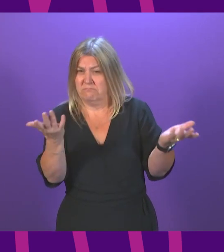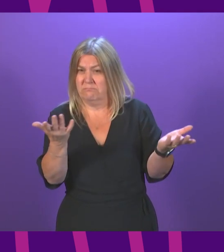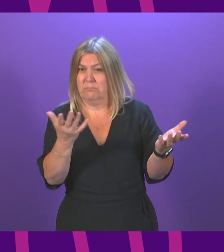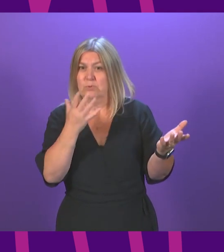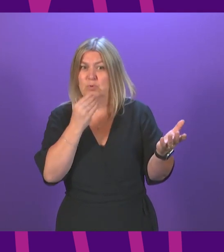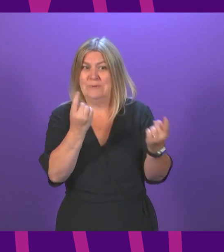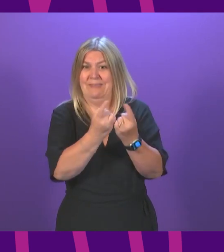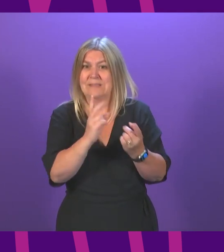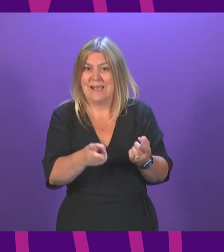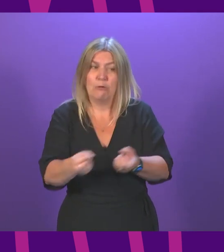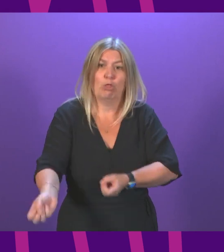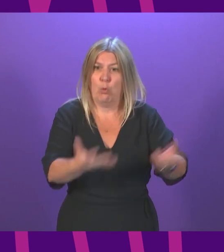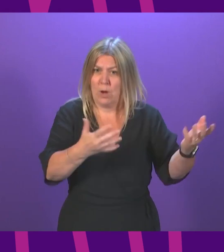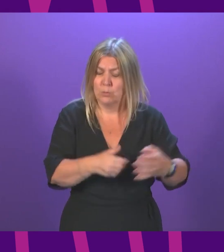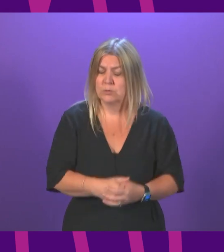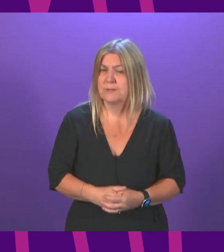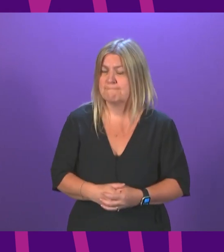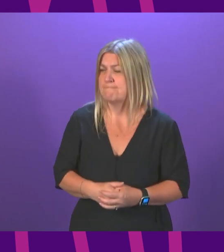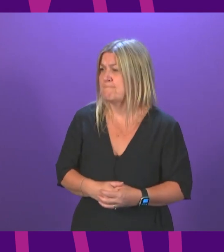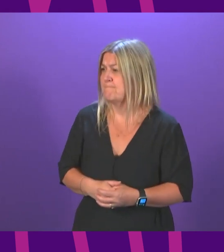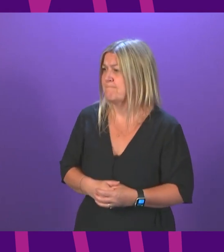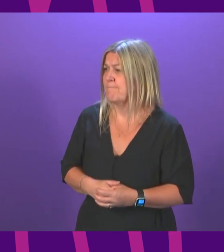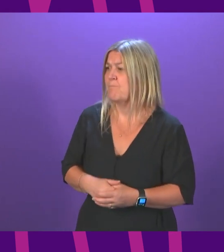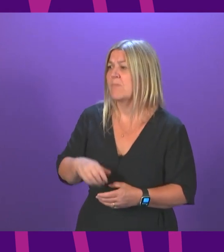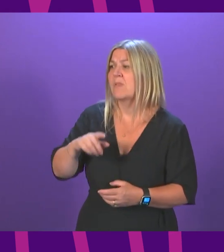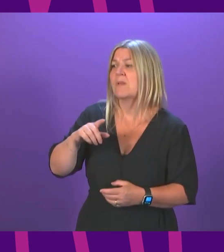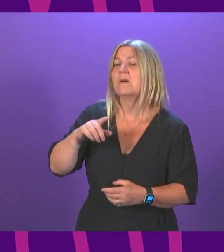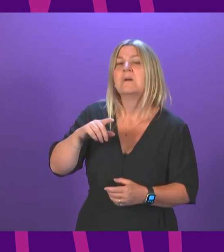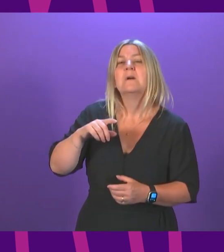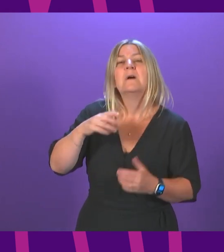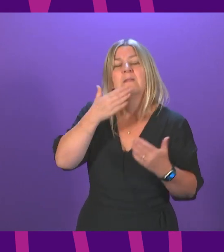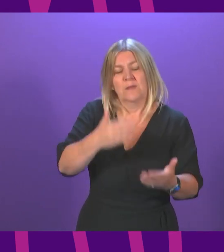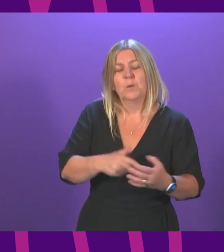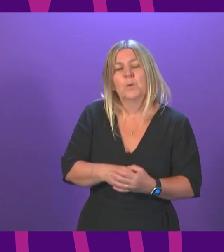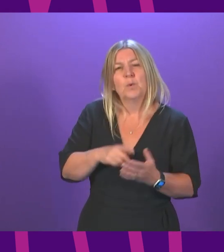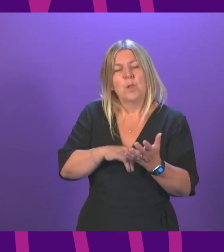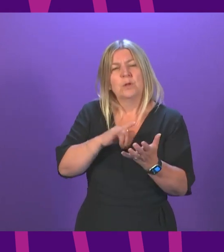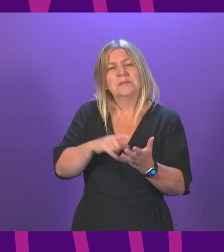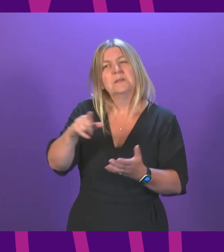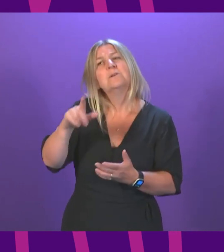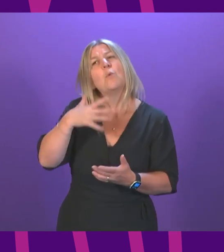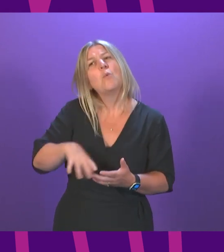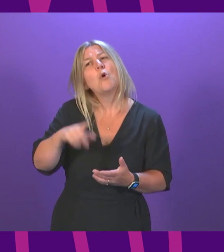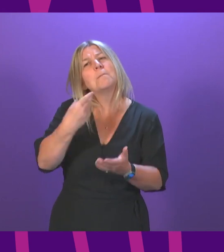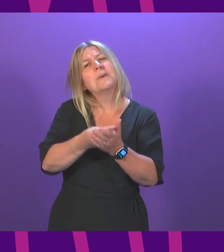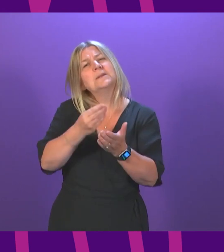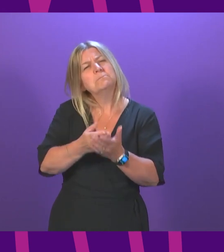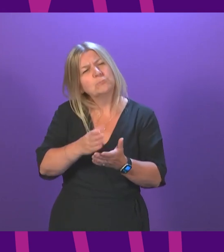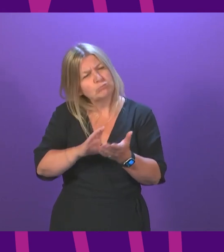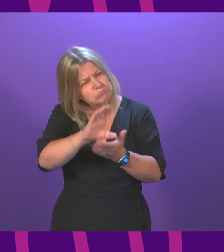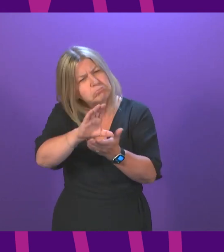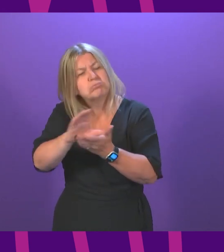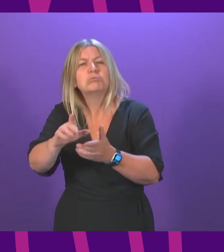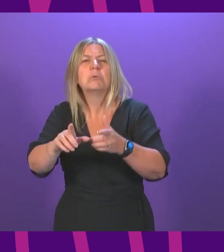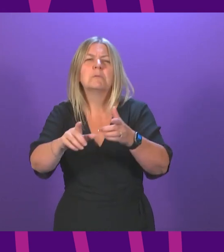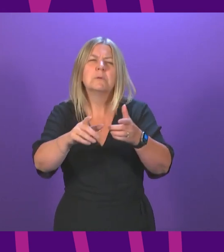First Minister. Only yesterday the Minister told me that he wants to see public money going to companies that treat their employees well. Public money should be